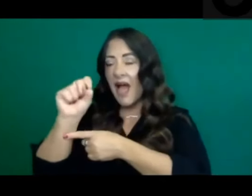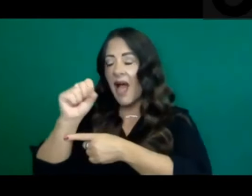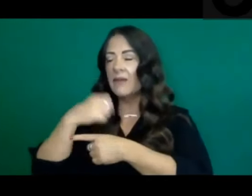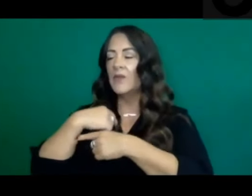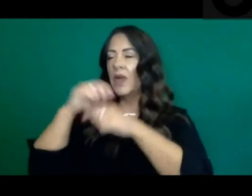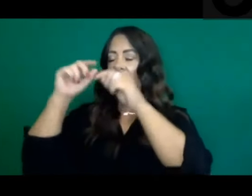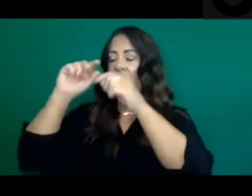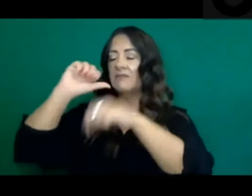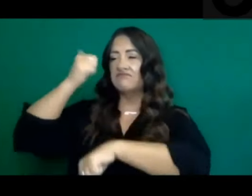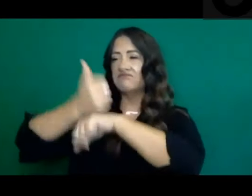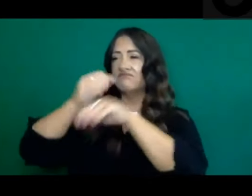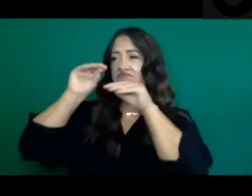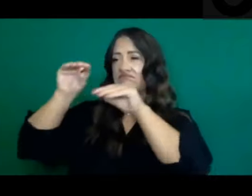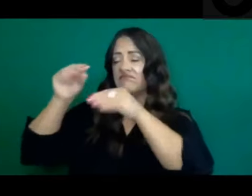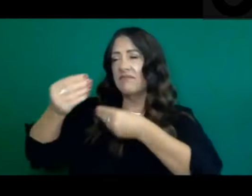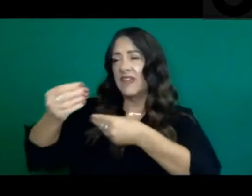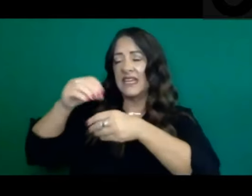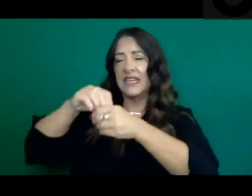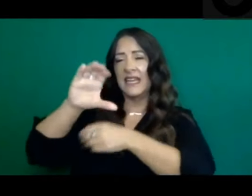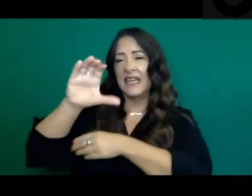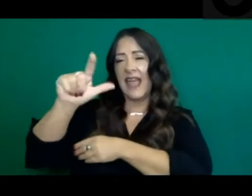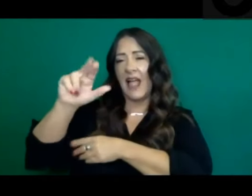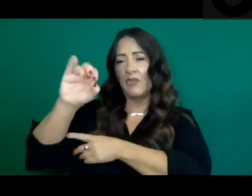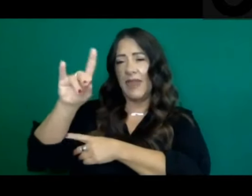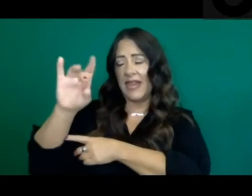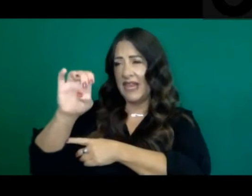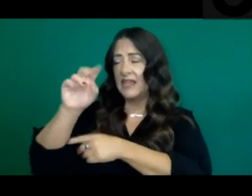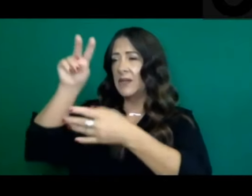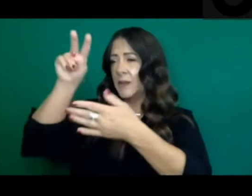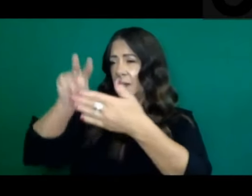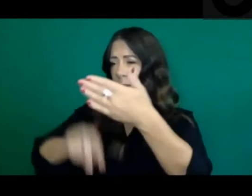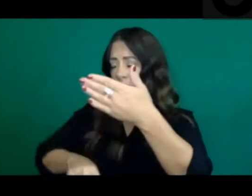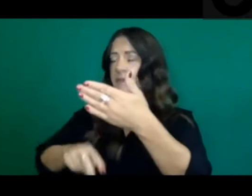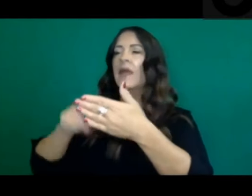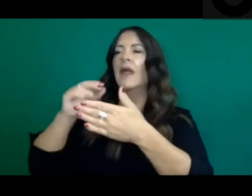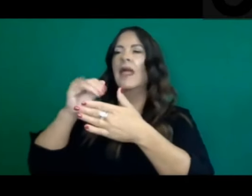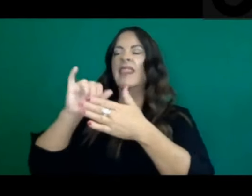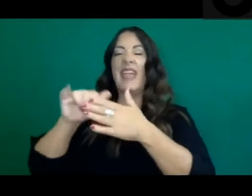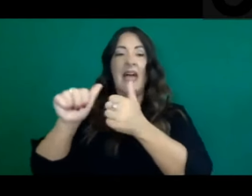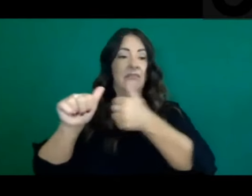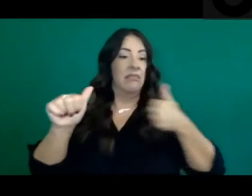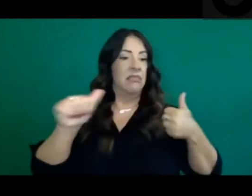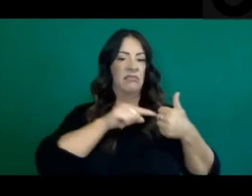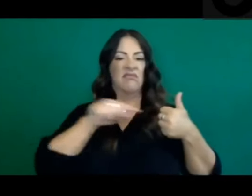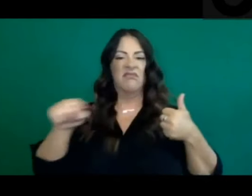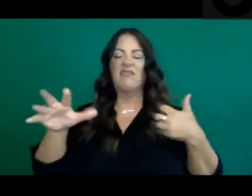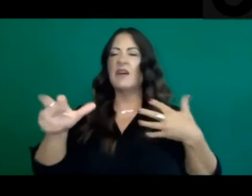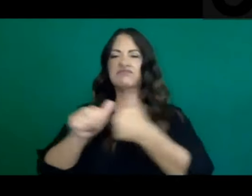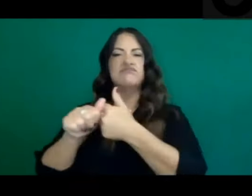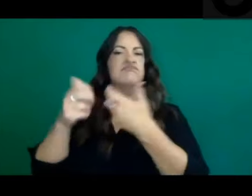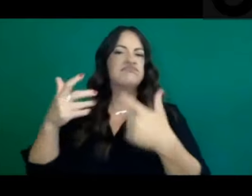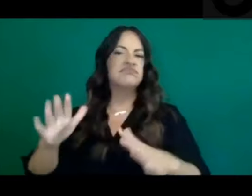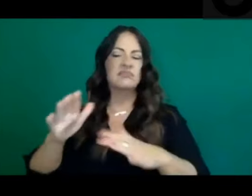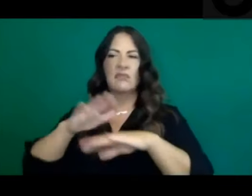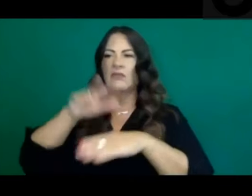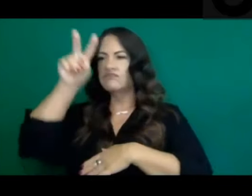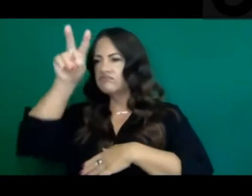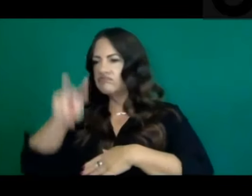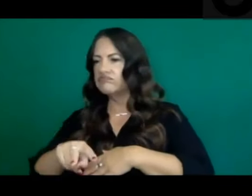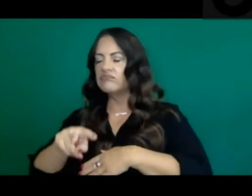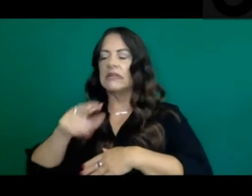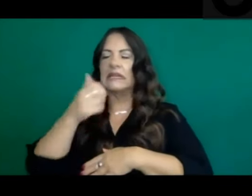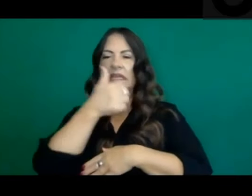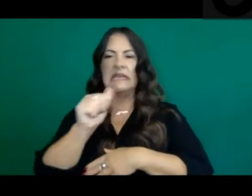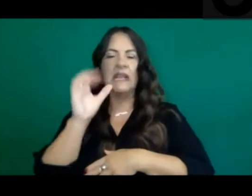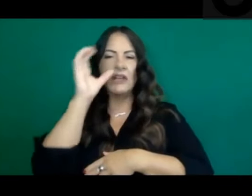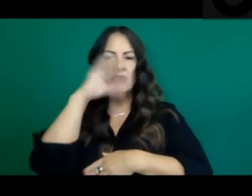system. And we have no current backlog and very few, no unusual number of